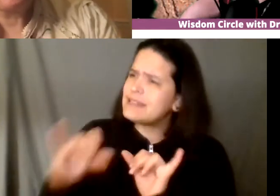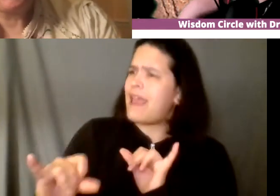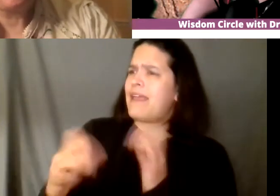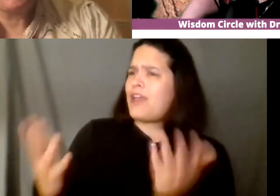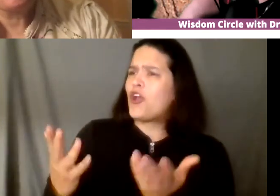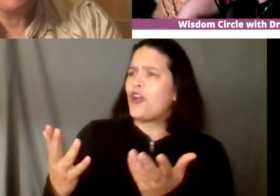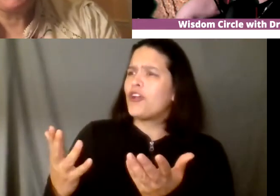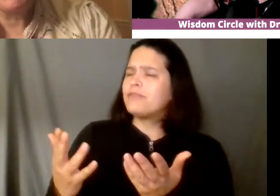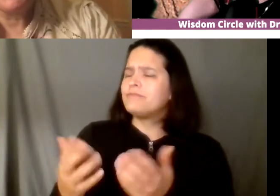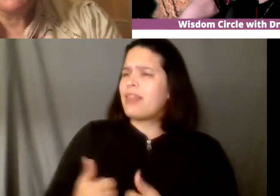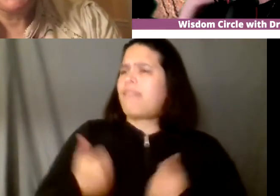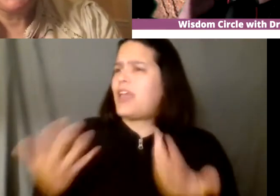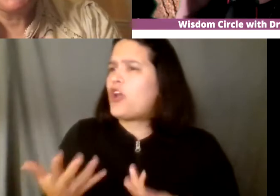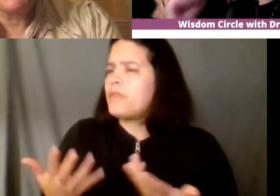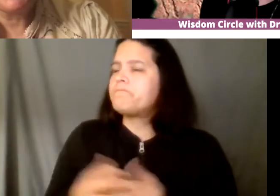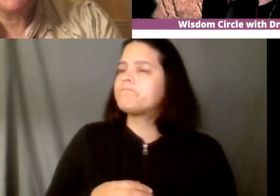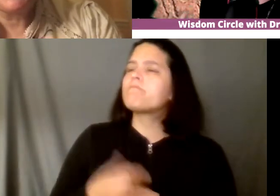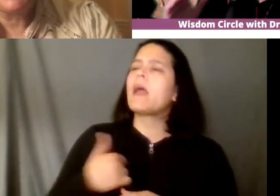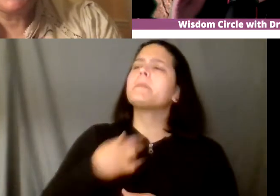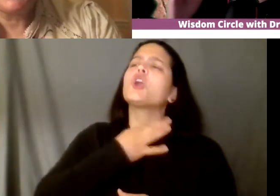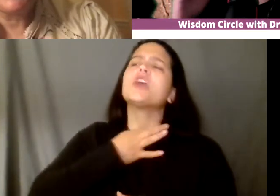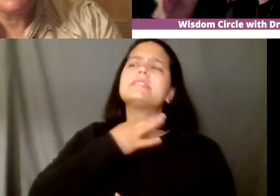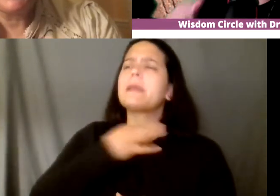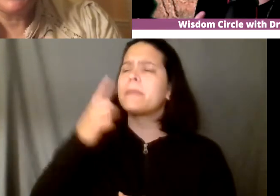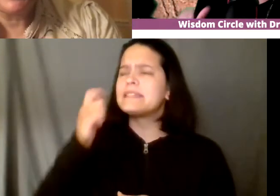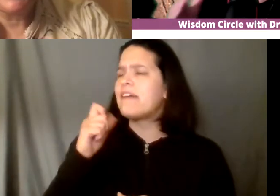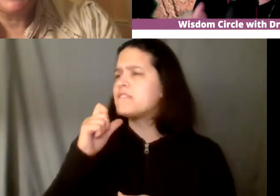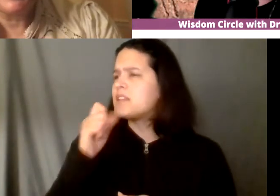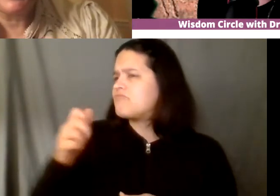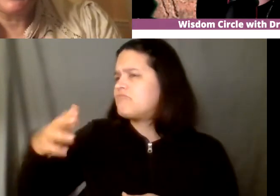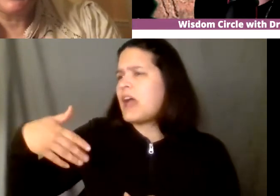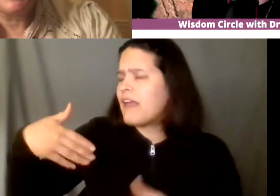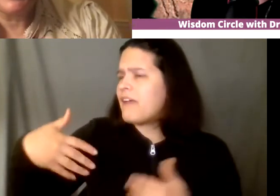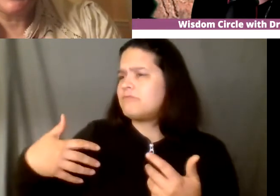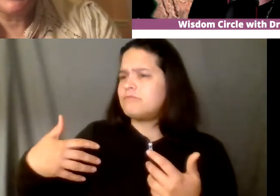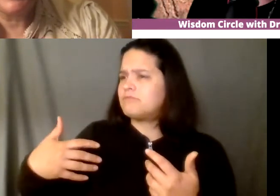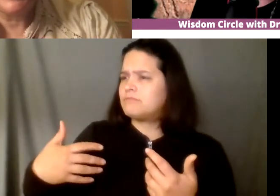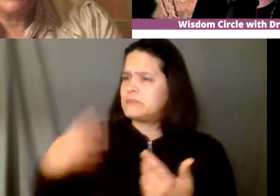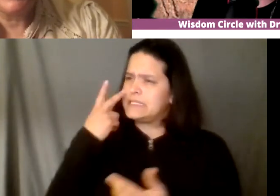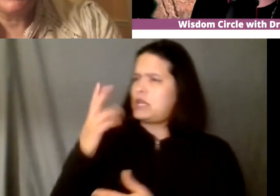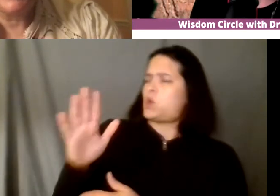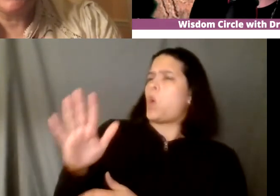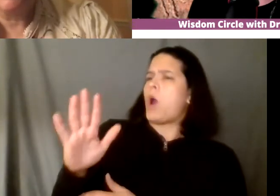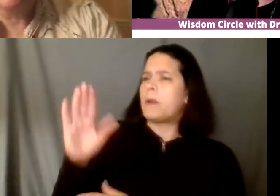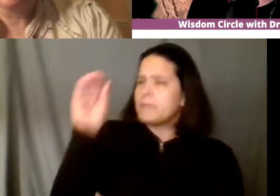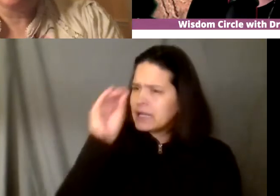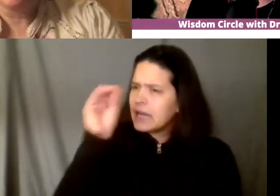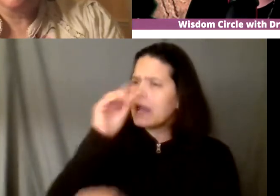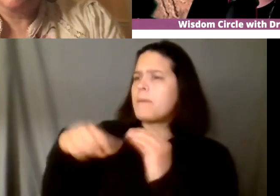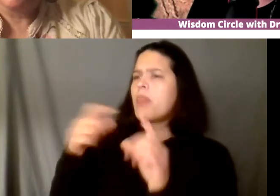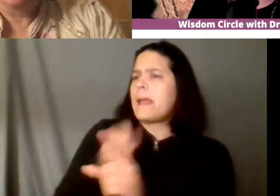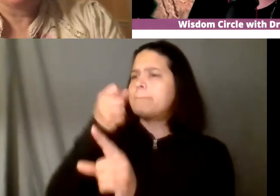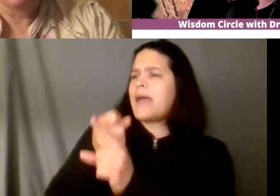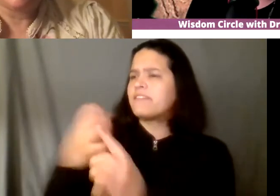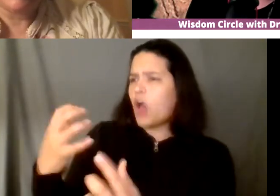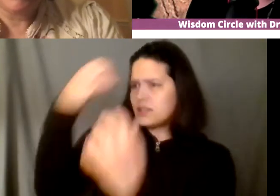hear about because i haven't heard it from one of you the voice of the people is the impact of colonization in your parts of the